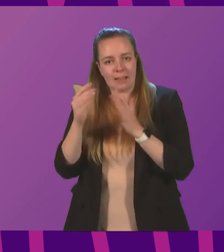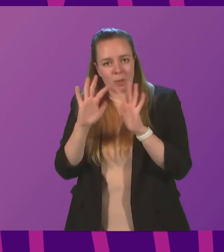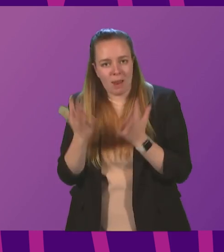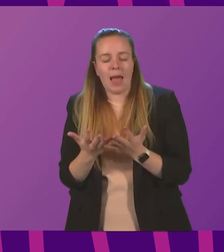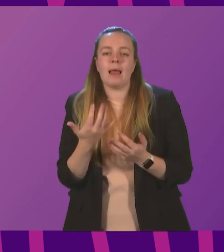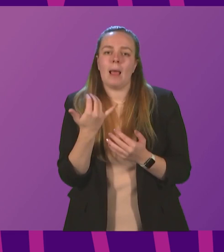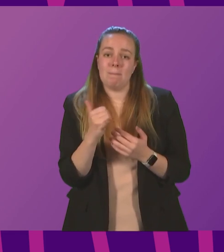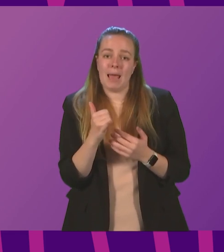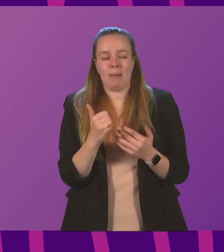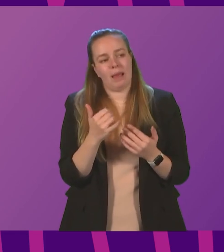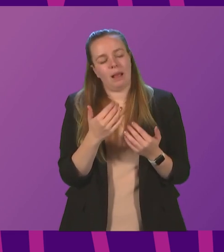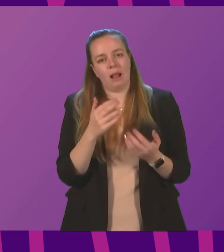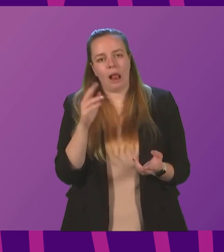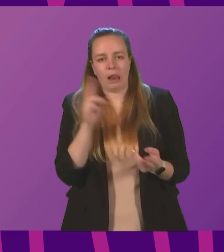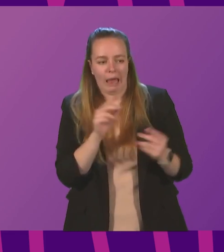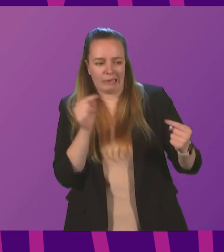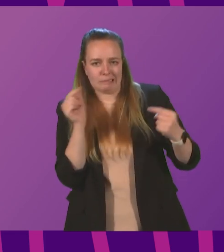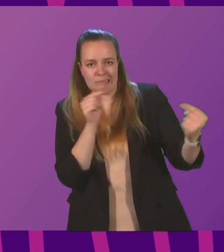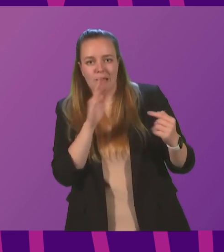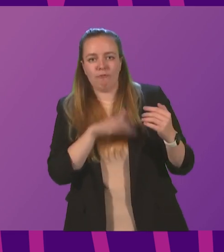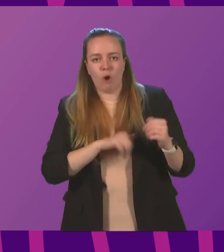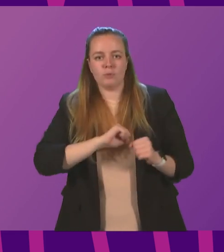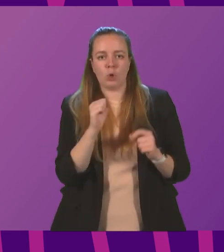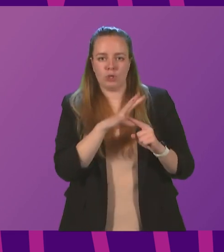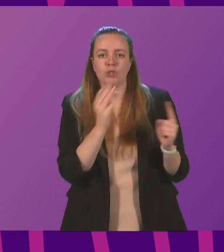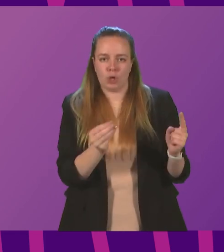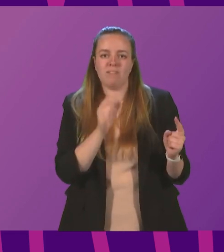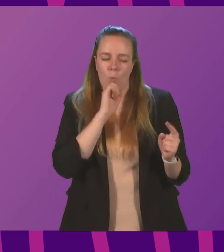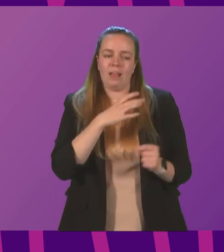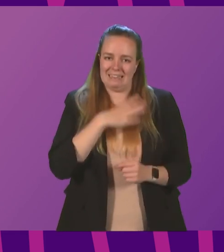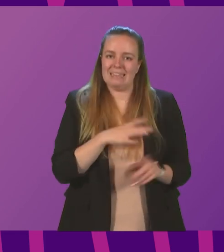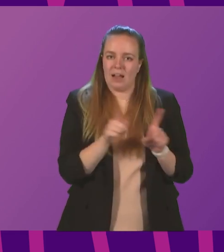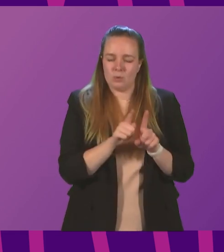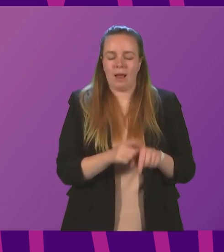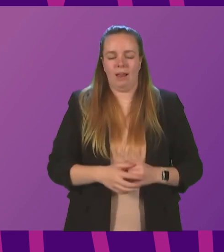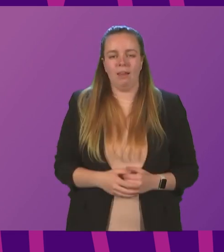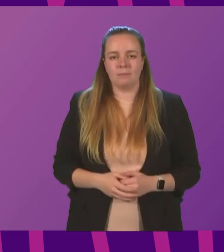maybe a bit less opportunism and opposition from the Scottish Conservatives will be necessary as well.